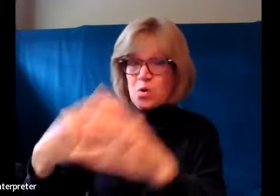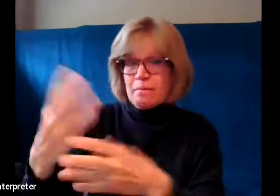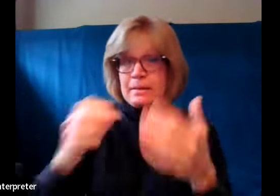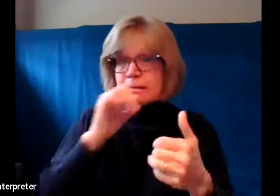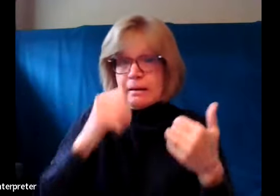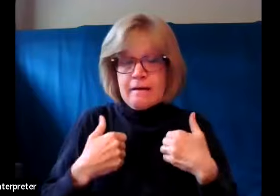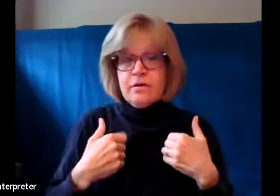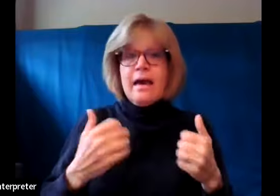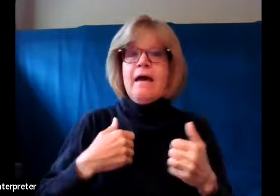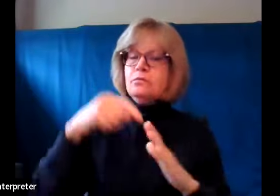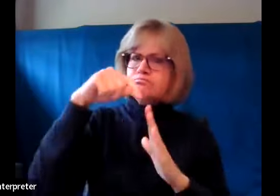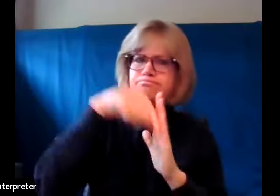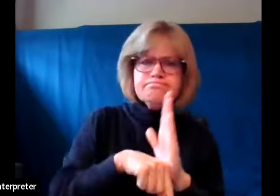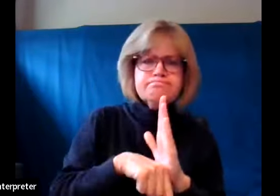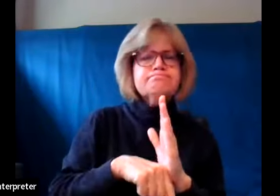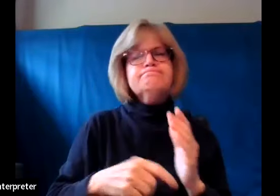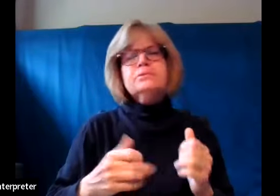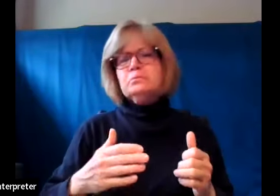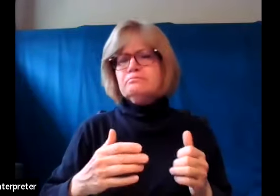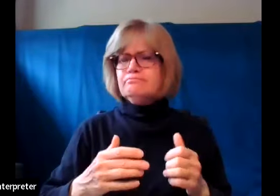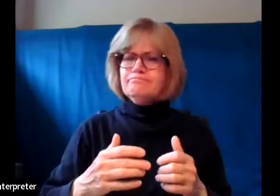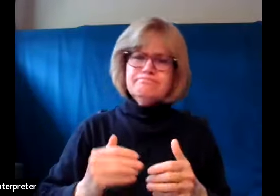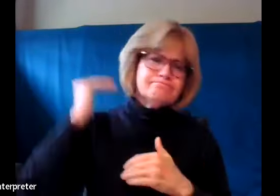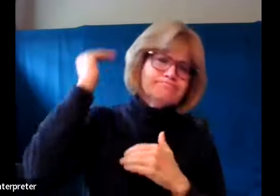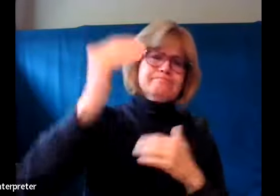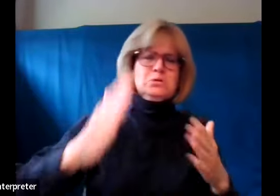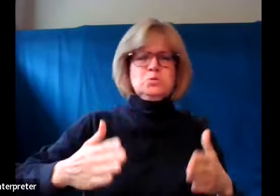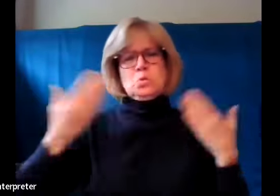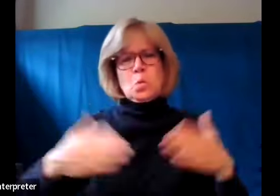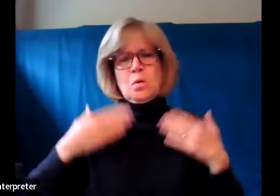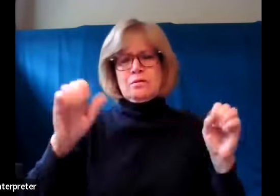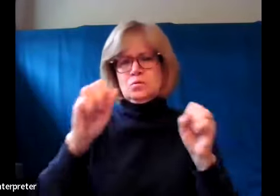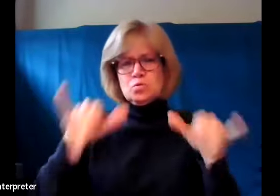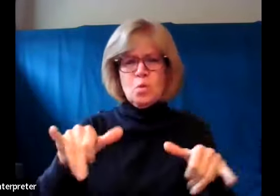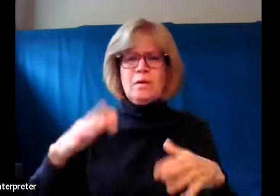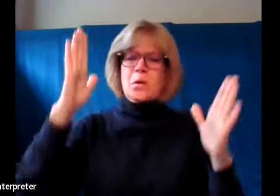joy and hope in our God and our Lord Jesus Christ.